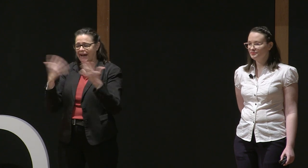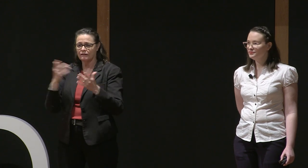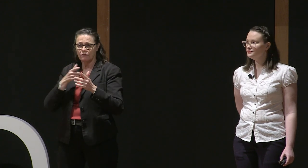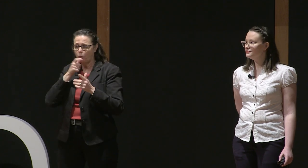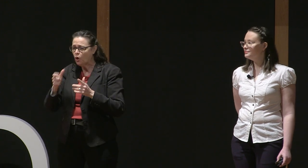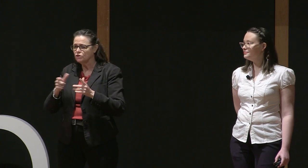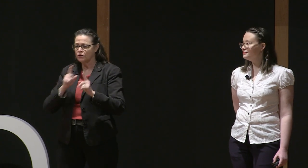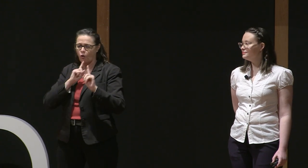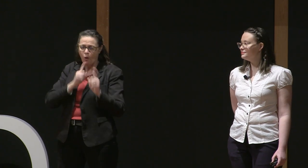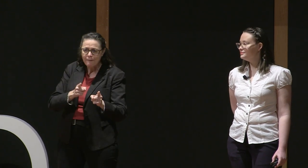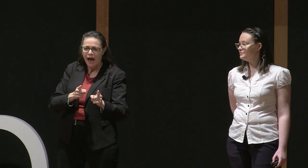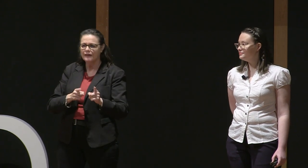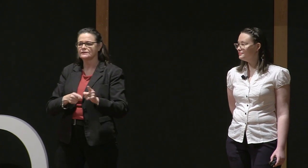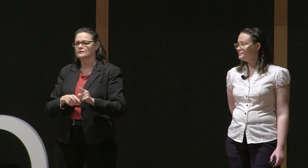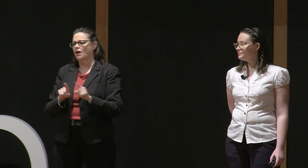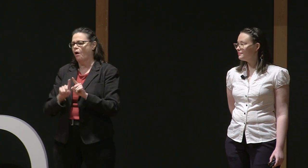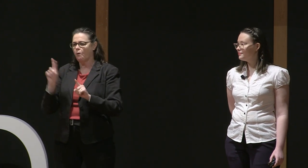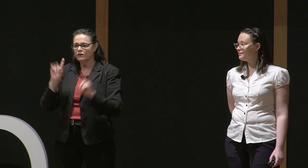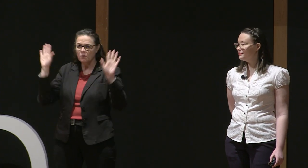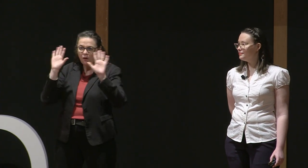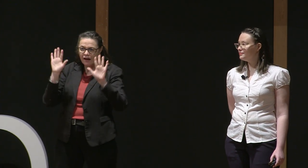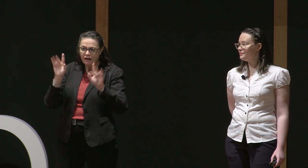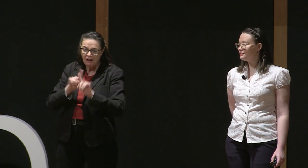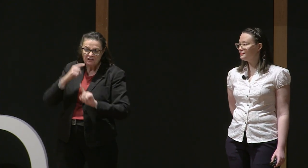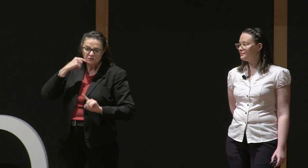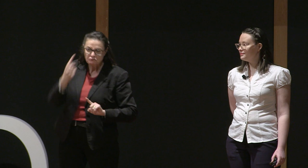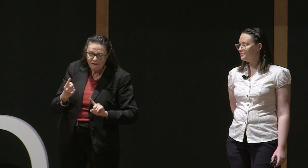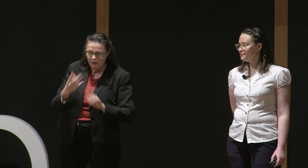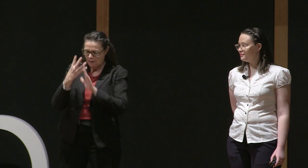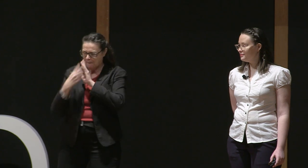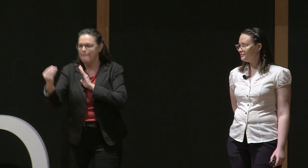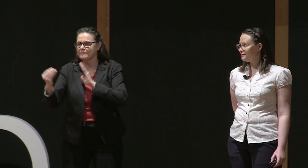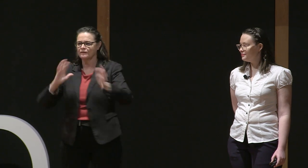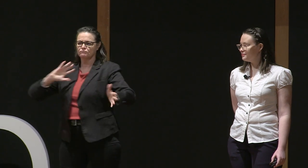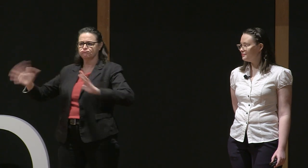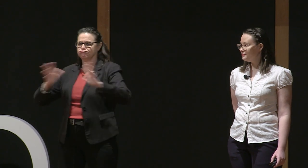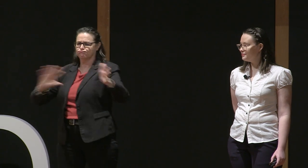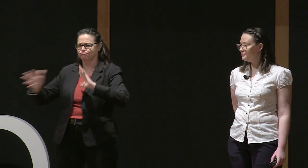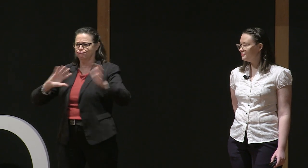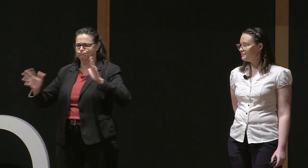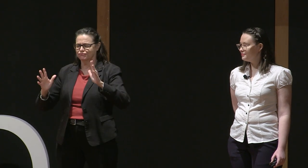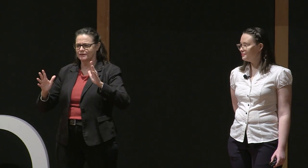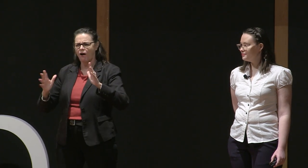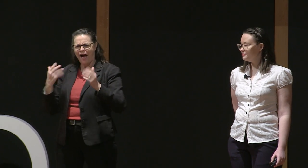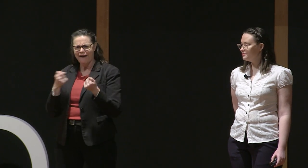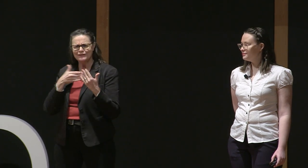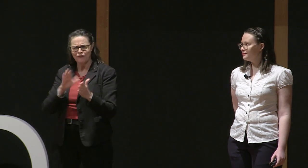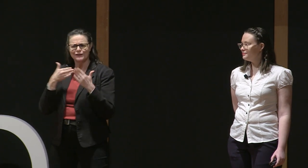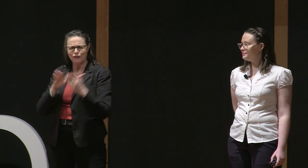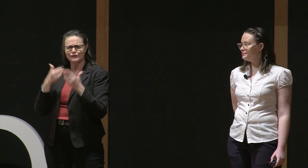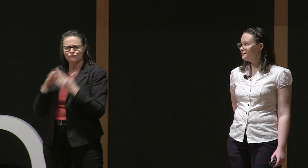my movements to be captured and processed into the system. So what is the weather like tomorrow?